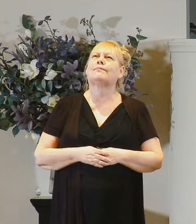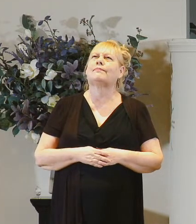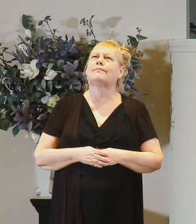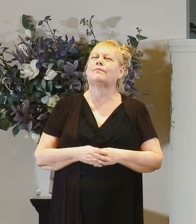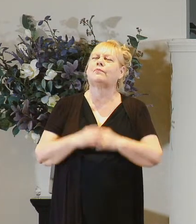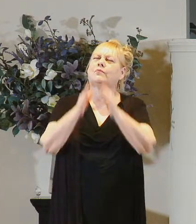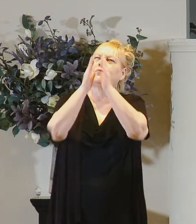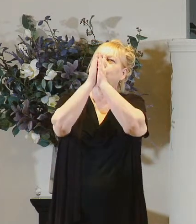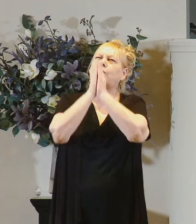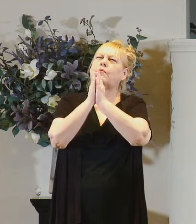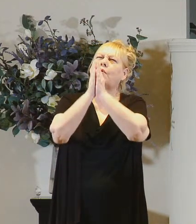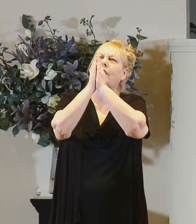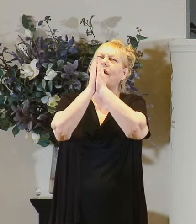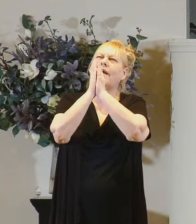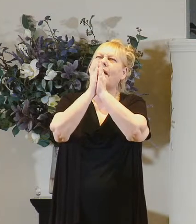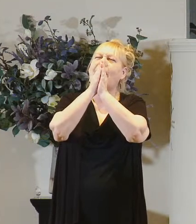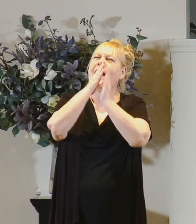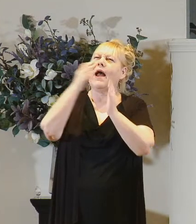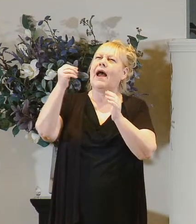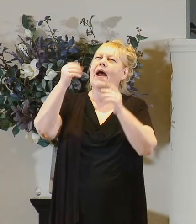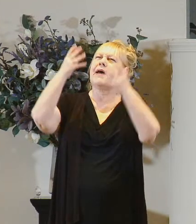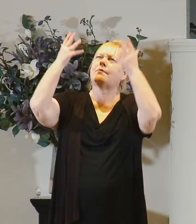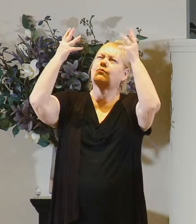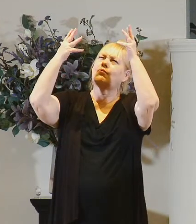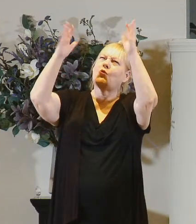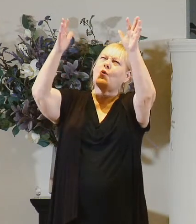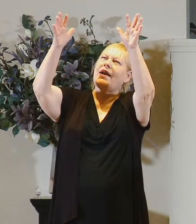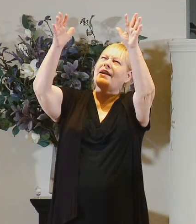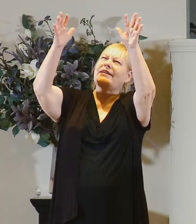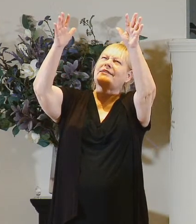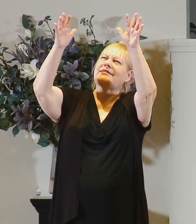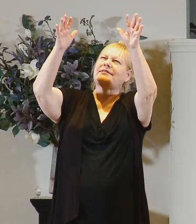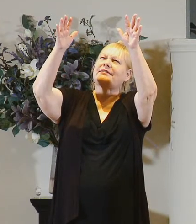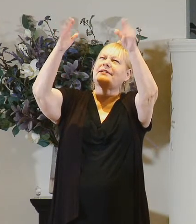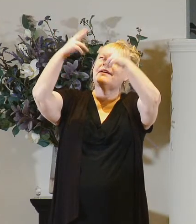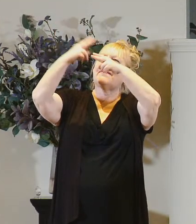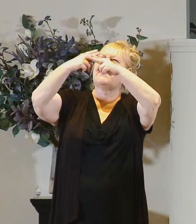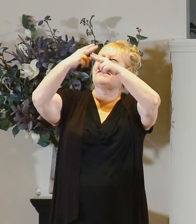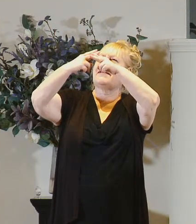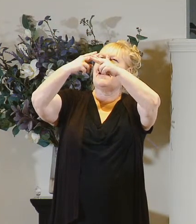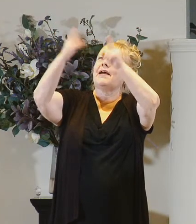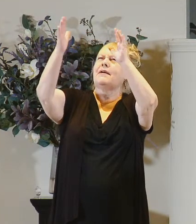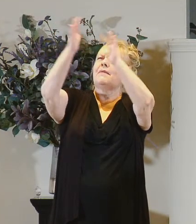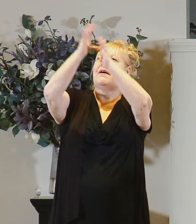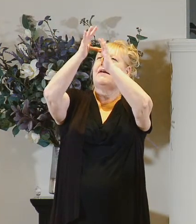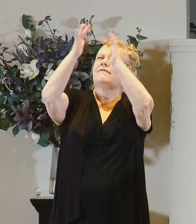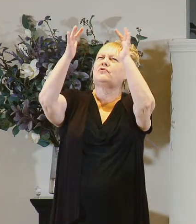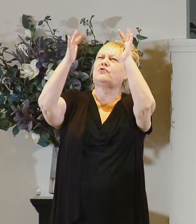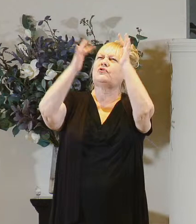we pray in and praise the name of jesus